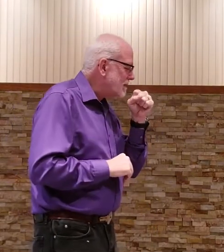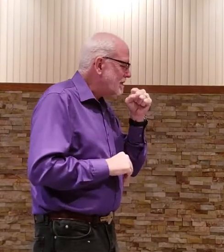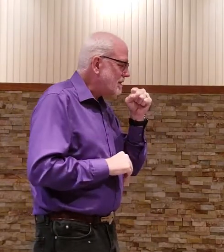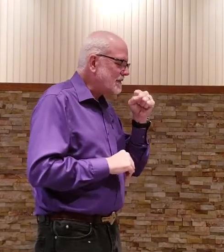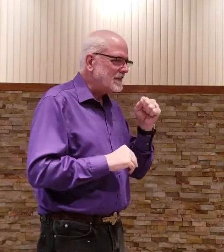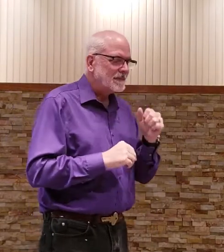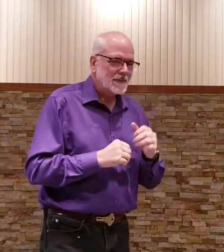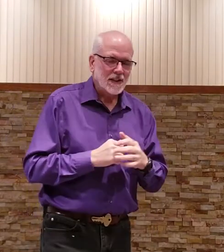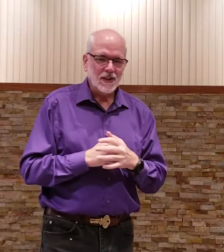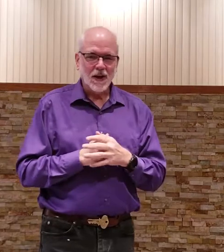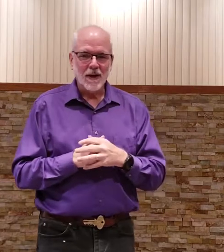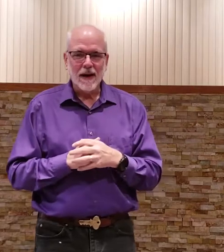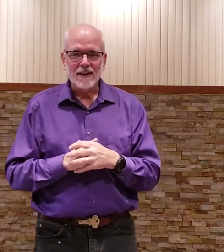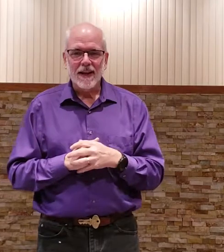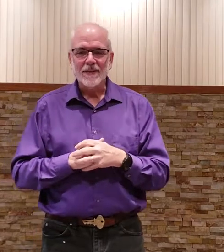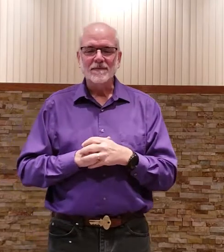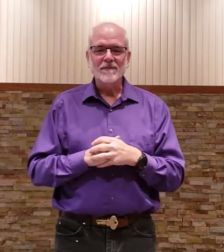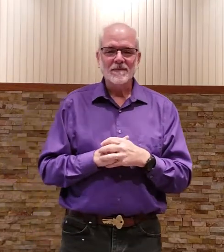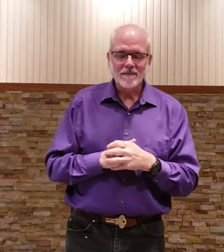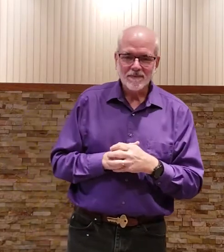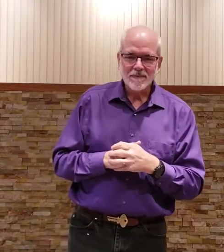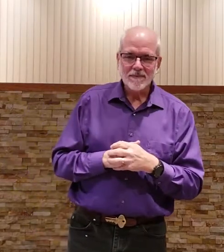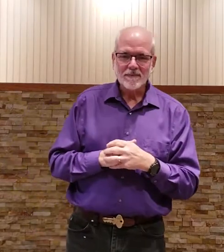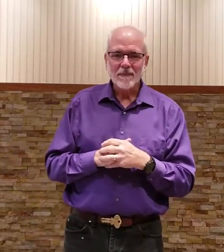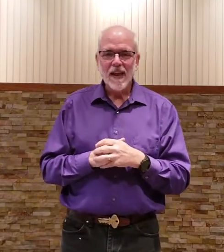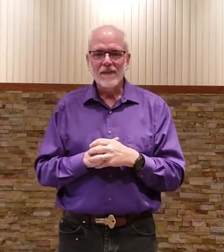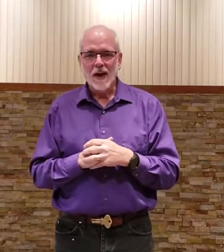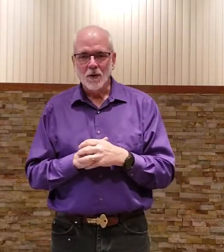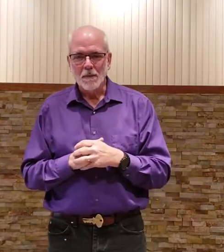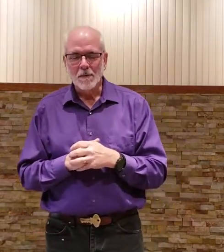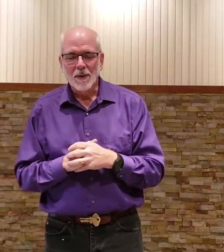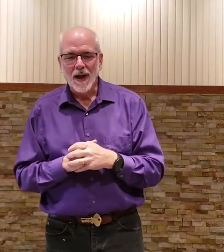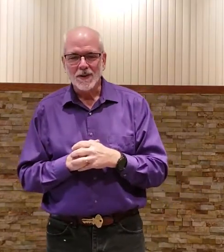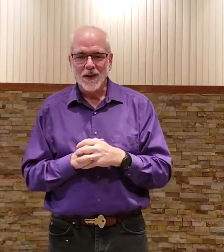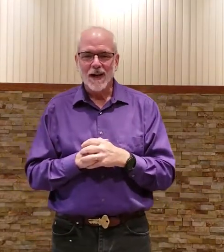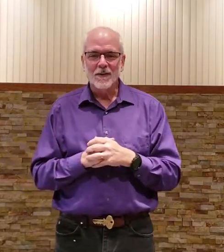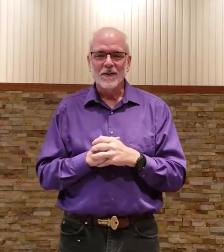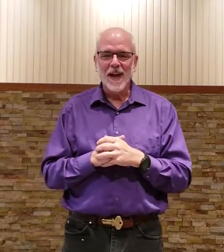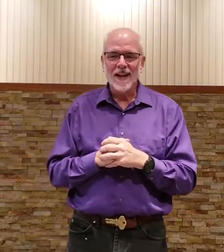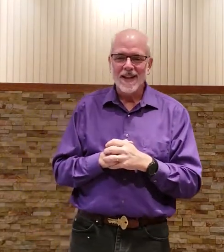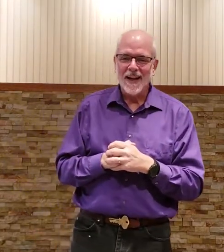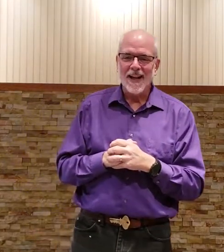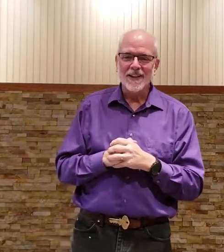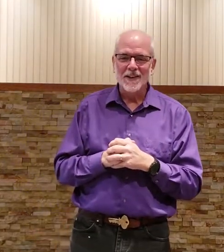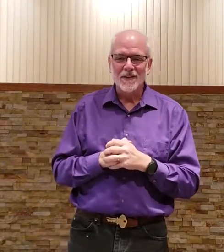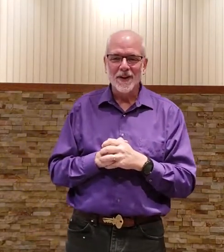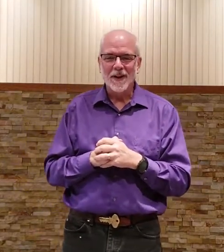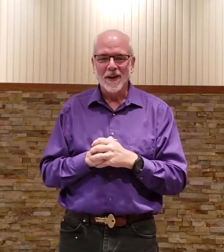sorry about that if i'll remember i'll try to edit that out in the video